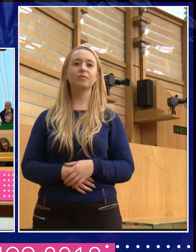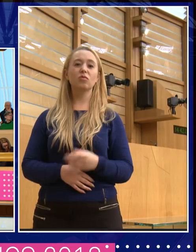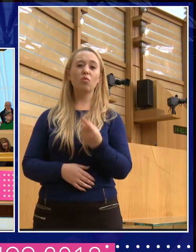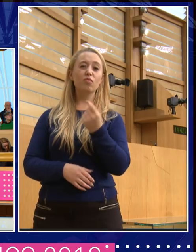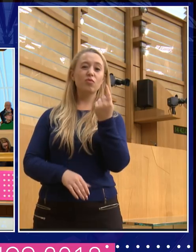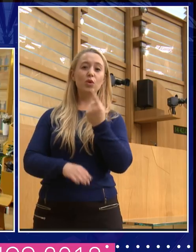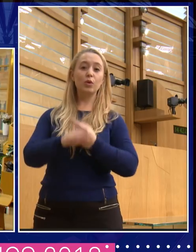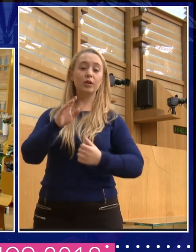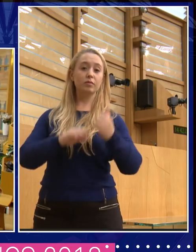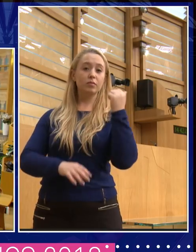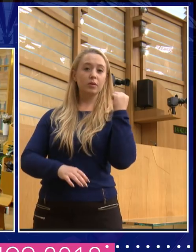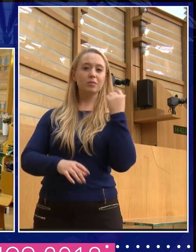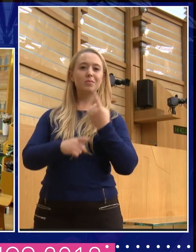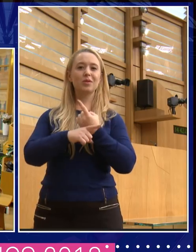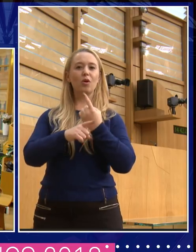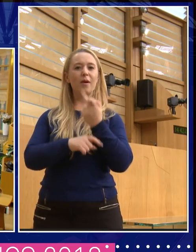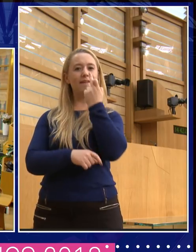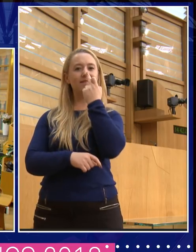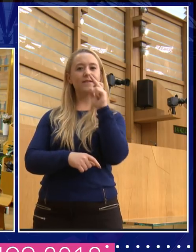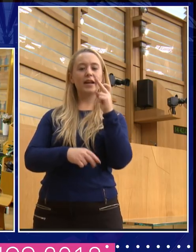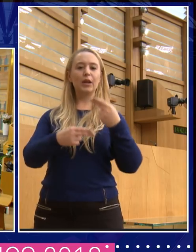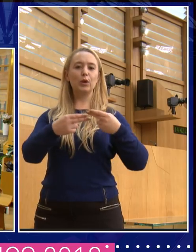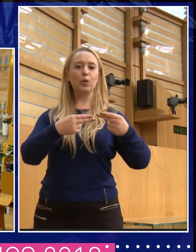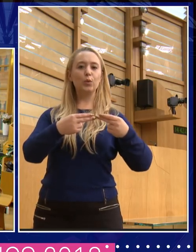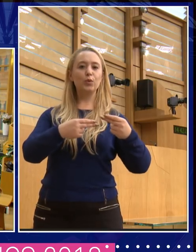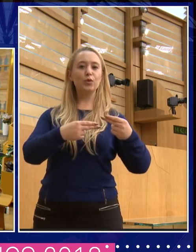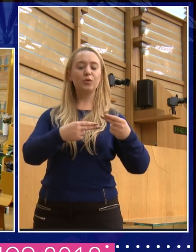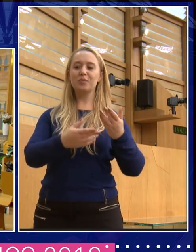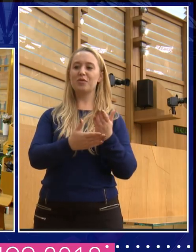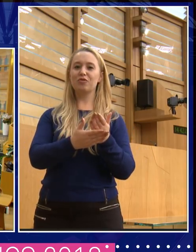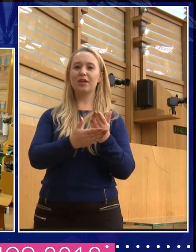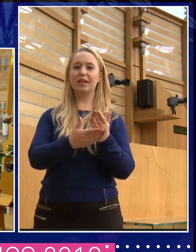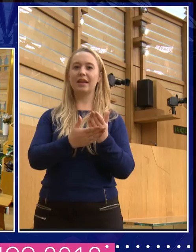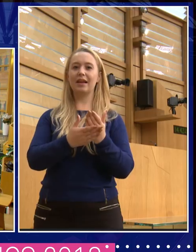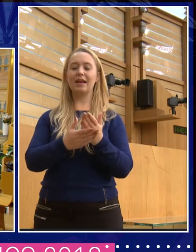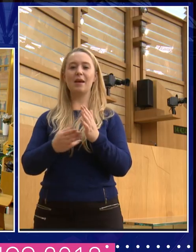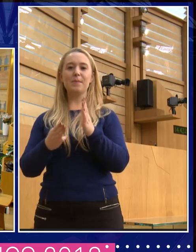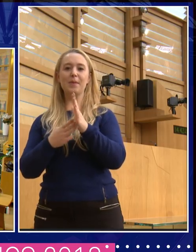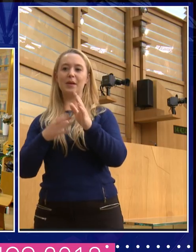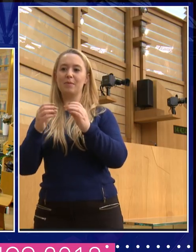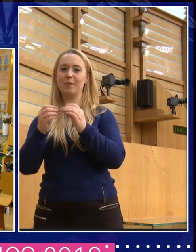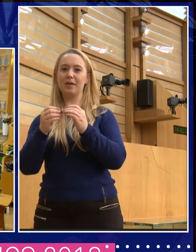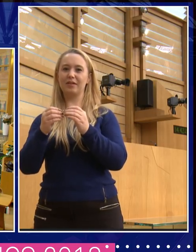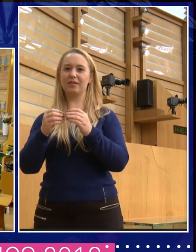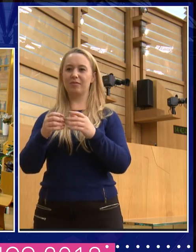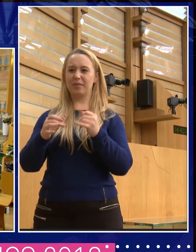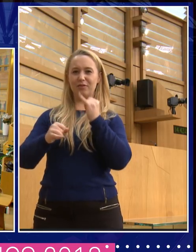we've been talking a lot about fake news, but I think that Professor Beard has spent her life questioning fake news in, in history.